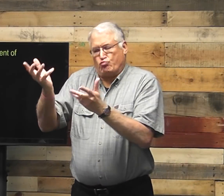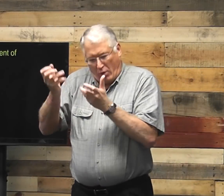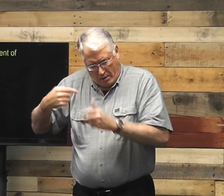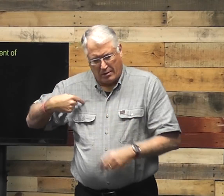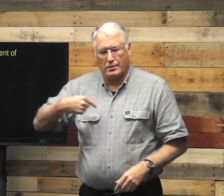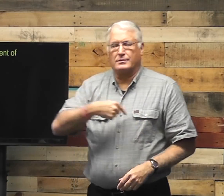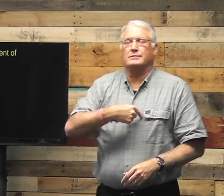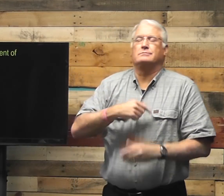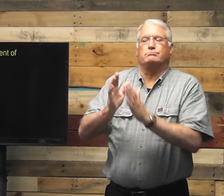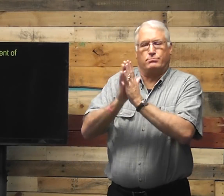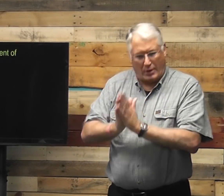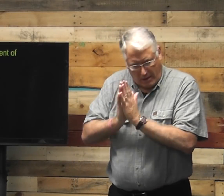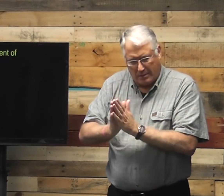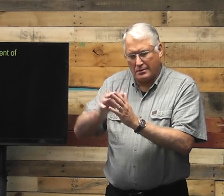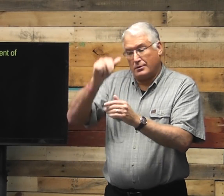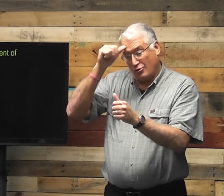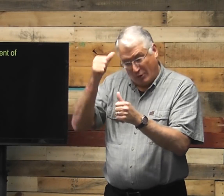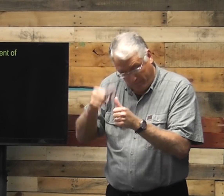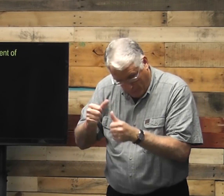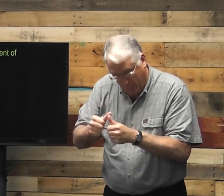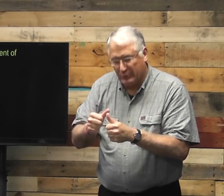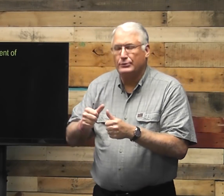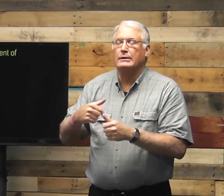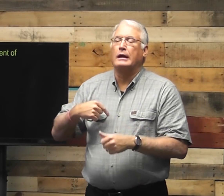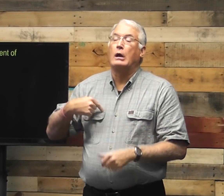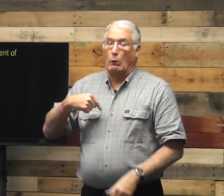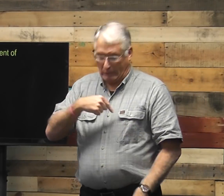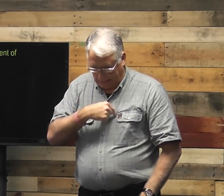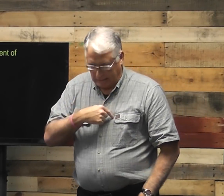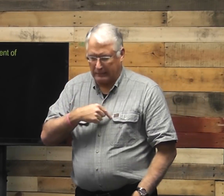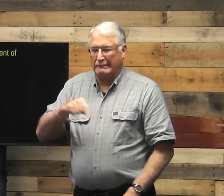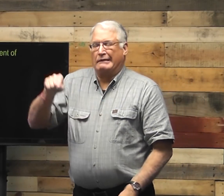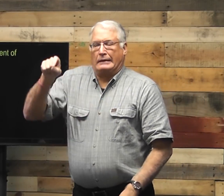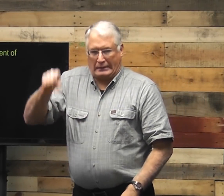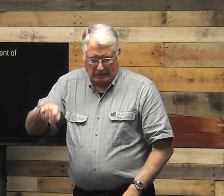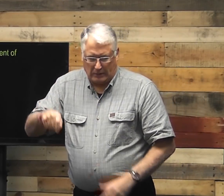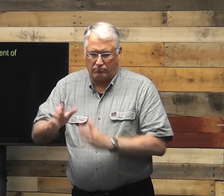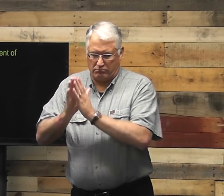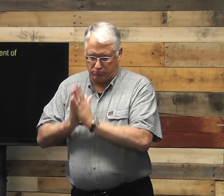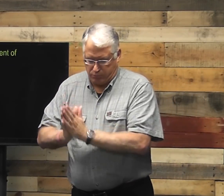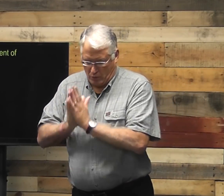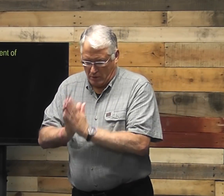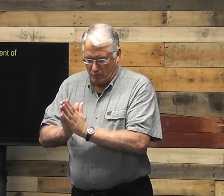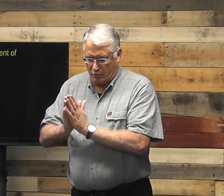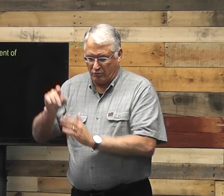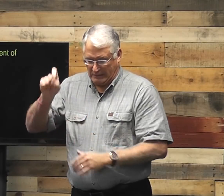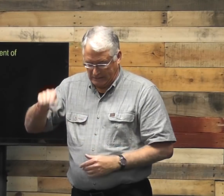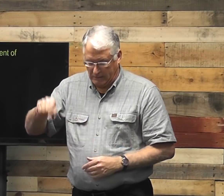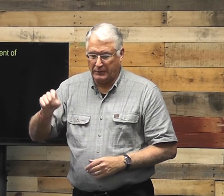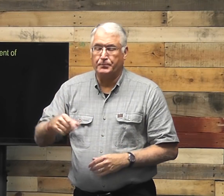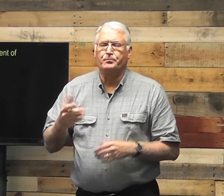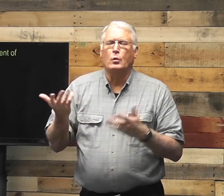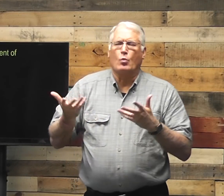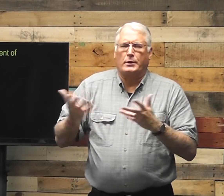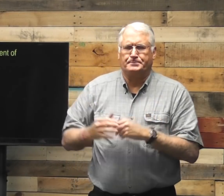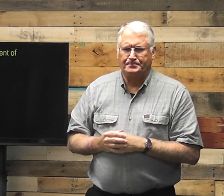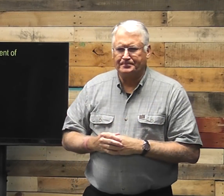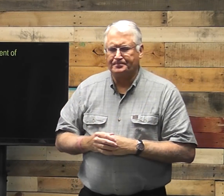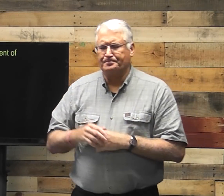but he wants us to pray, to remember that we need prayer. But